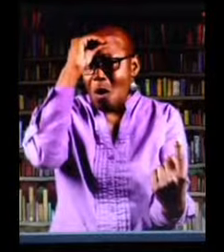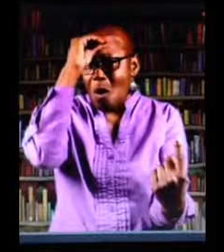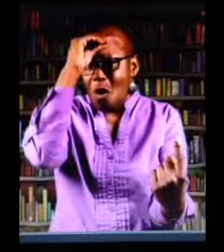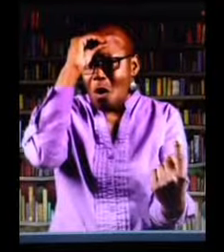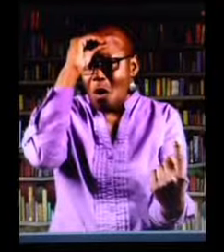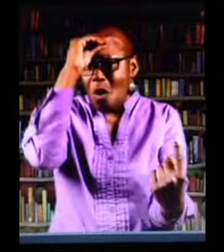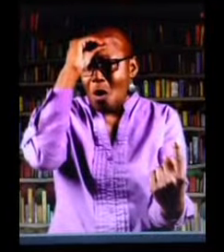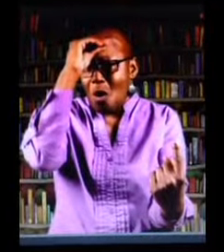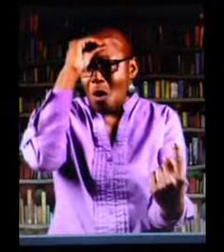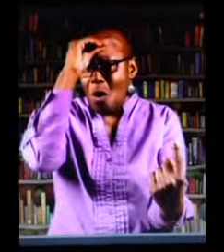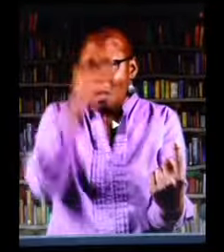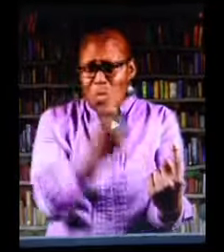sitting alone.